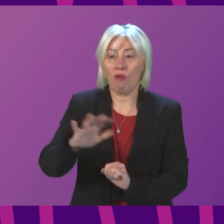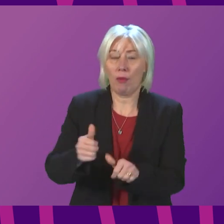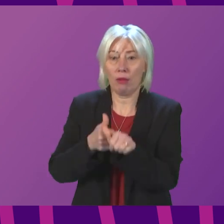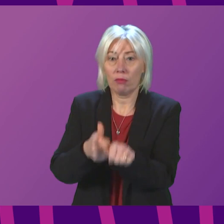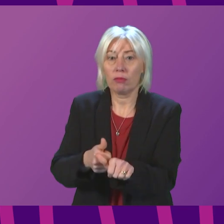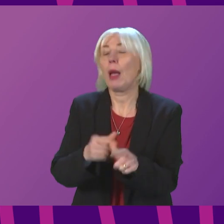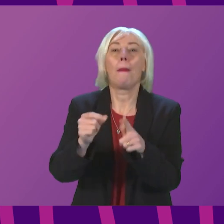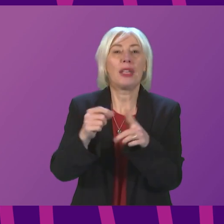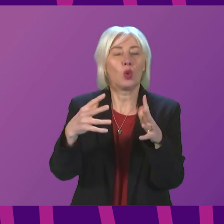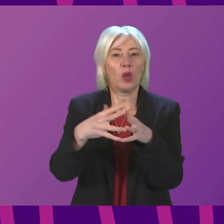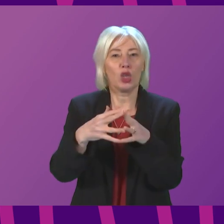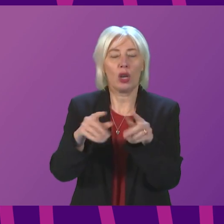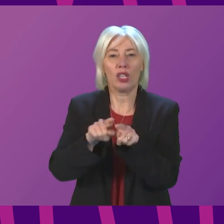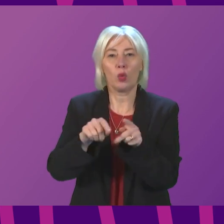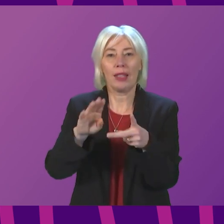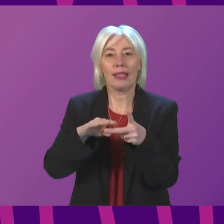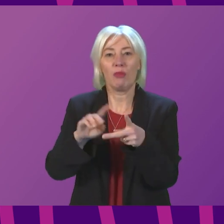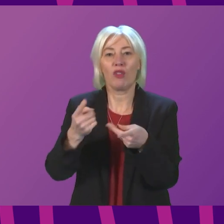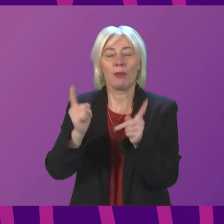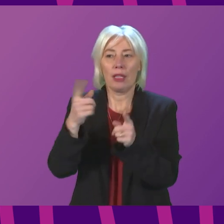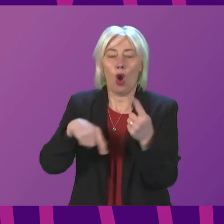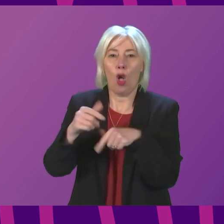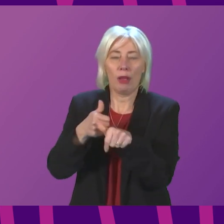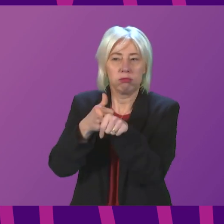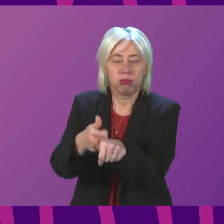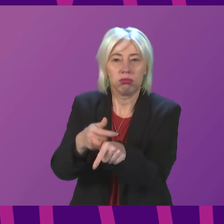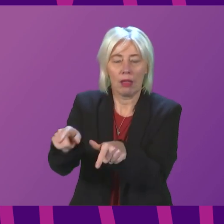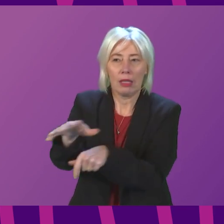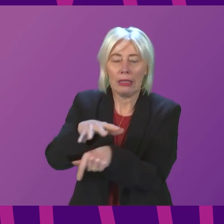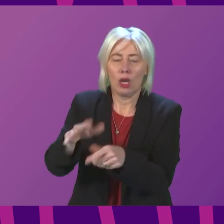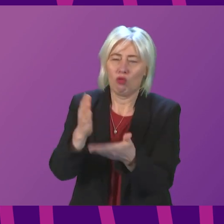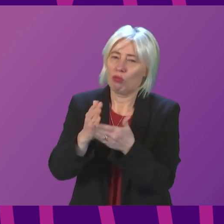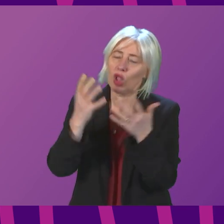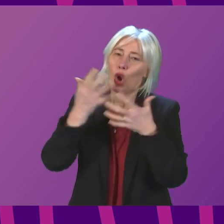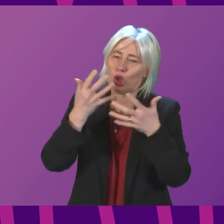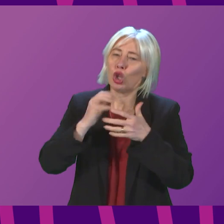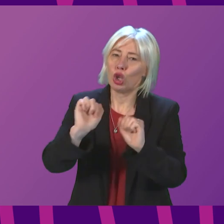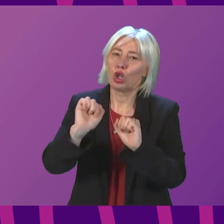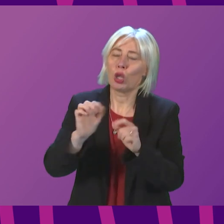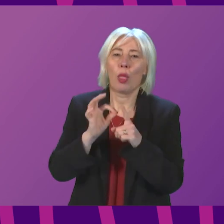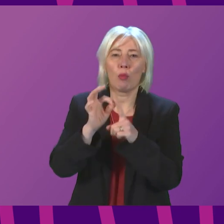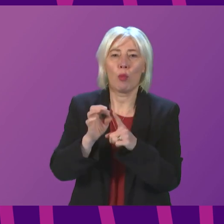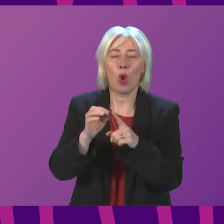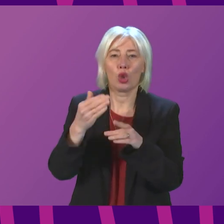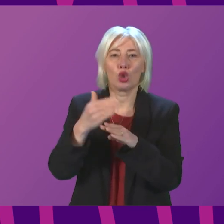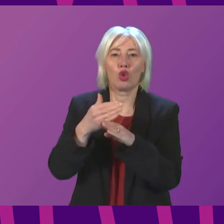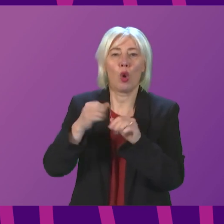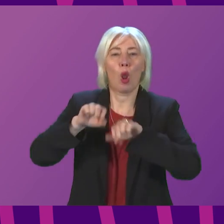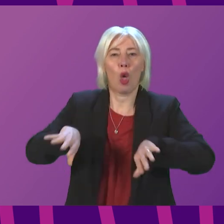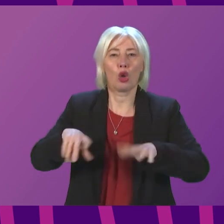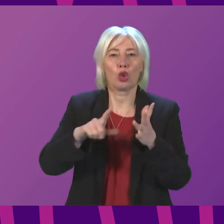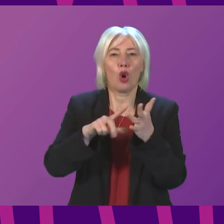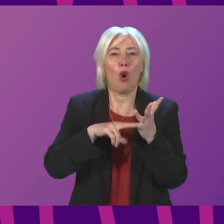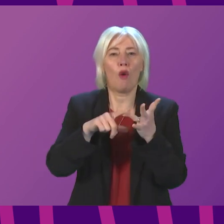Pete Wishart and indeed by the Deputy First Minister. Obviously, we are really concerned about the proposed job losses at OVO